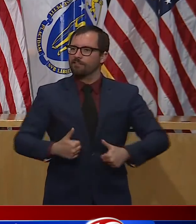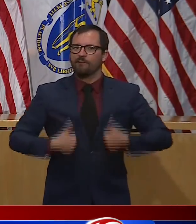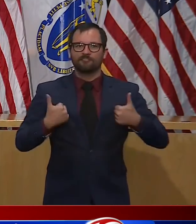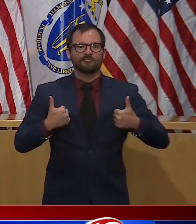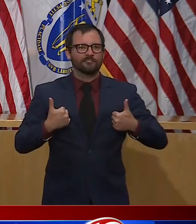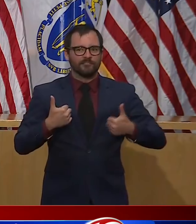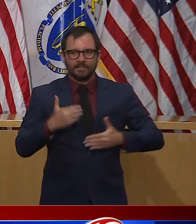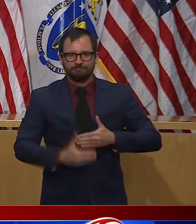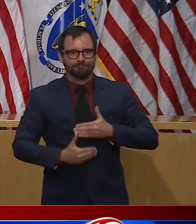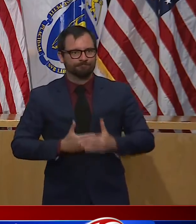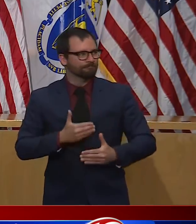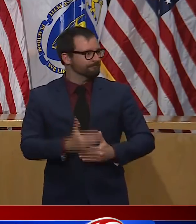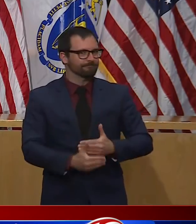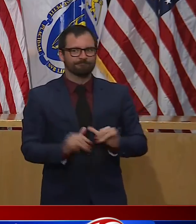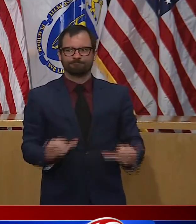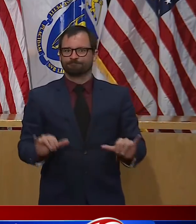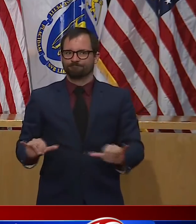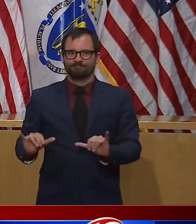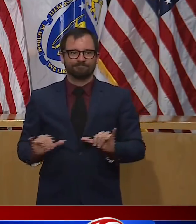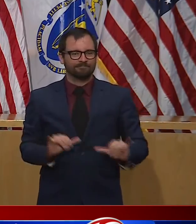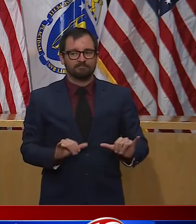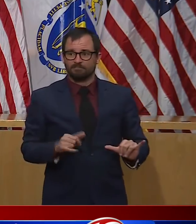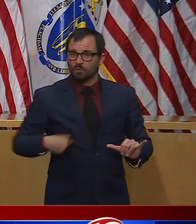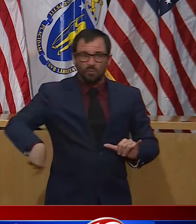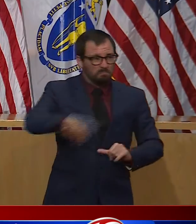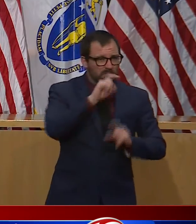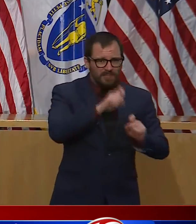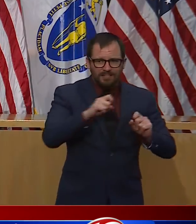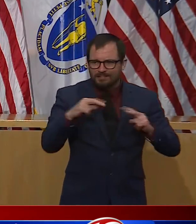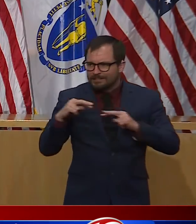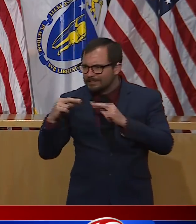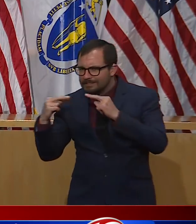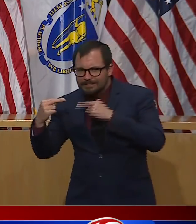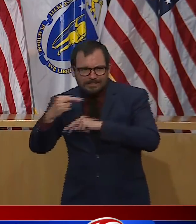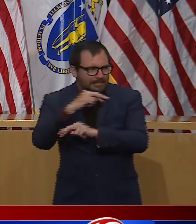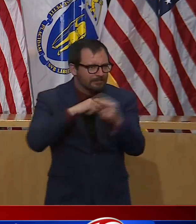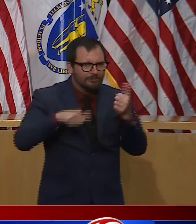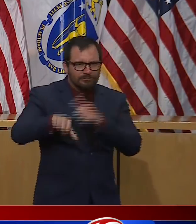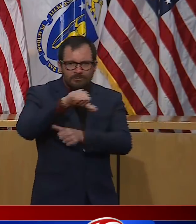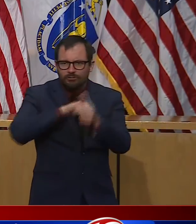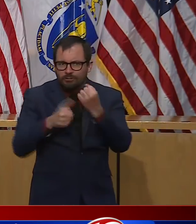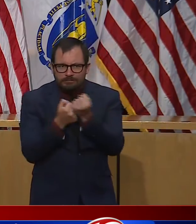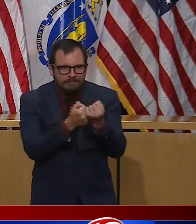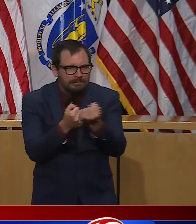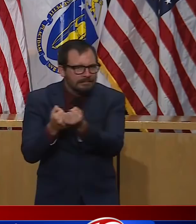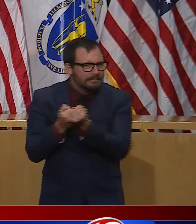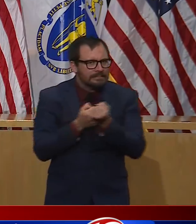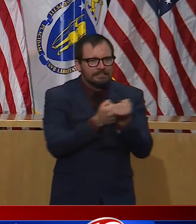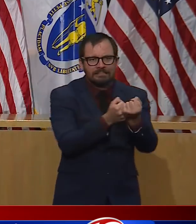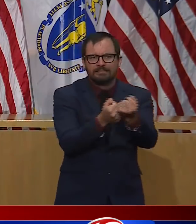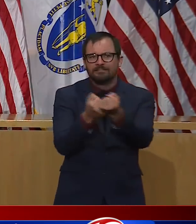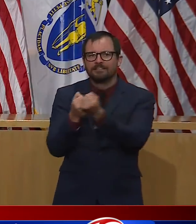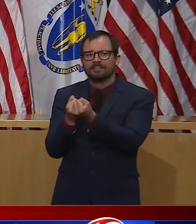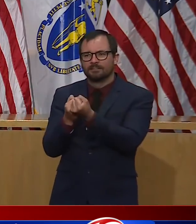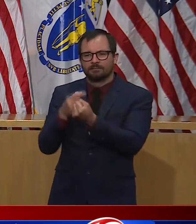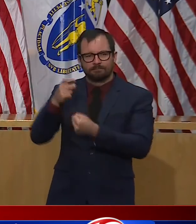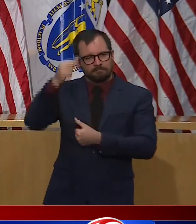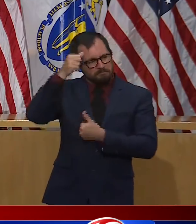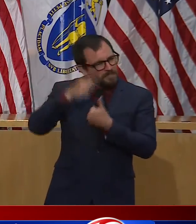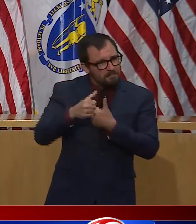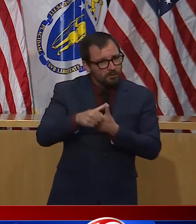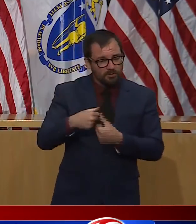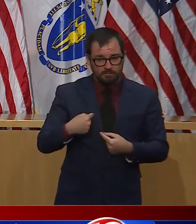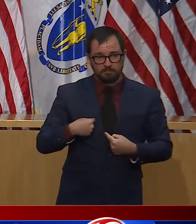and they need to understand the role that they can play themselves as we continue to bring this fight to the virus. It's how we move forward